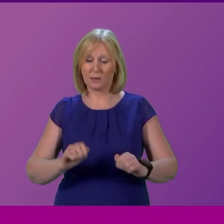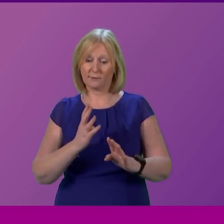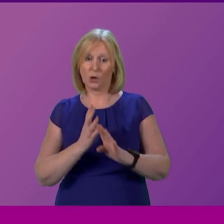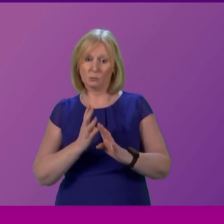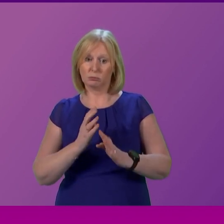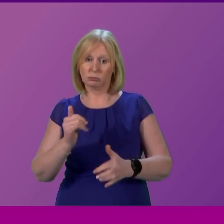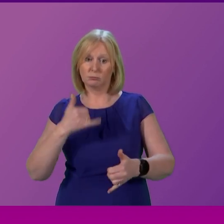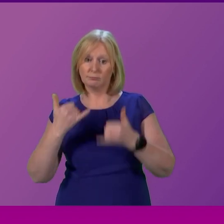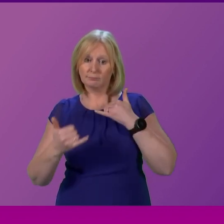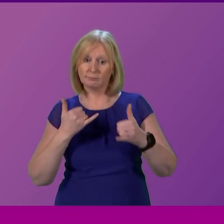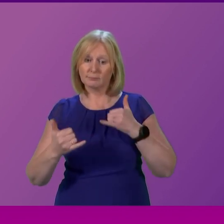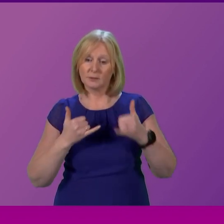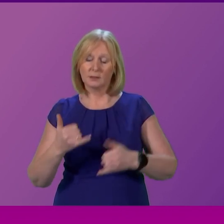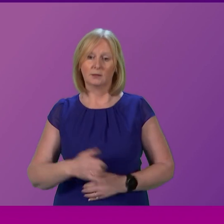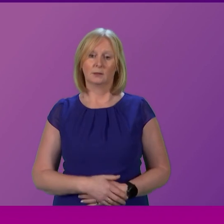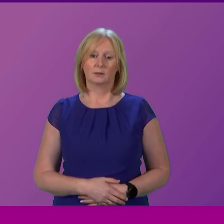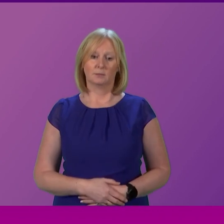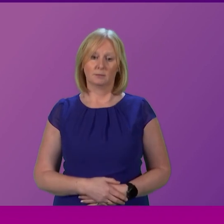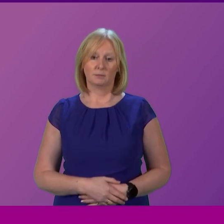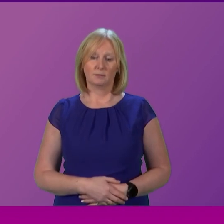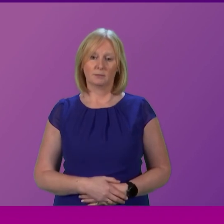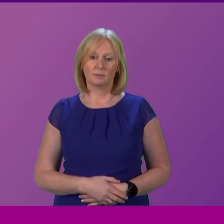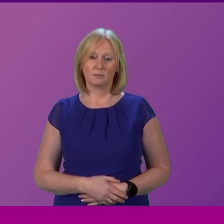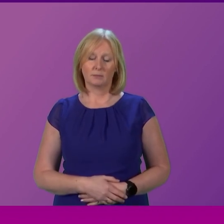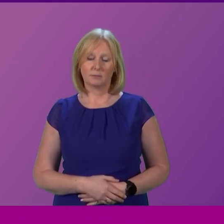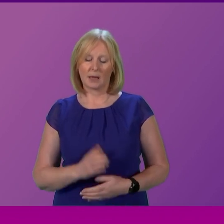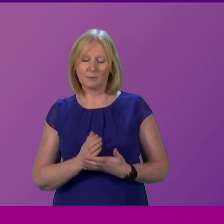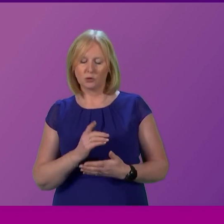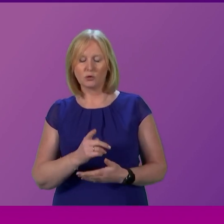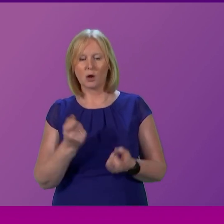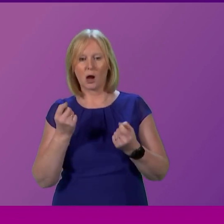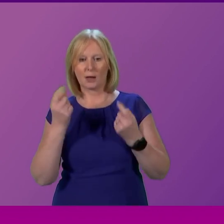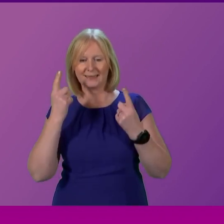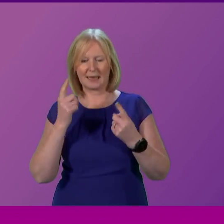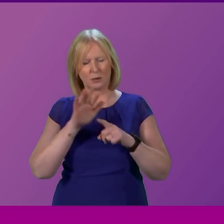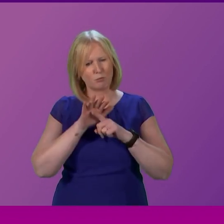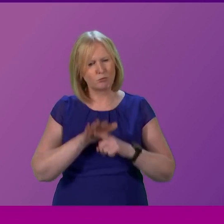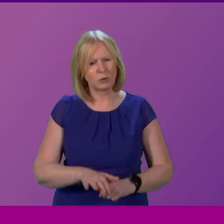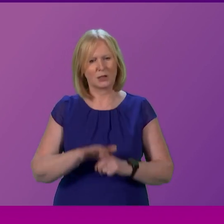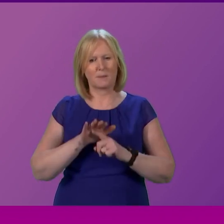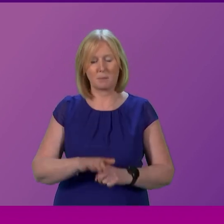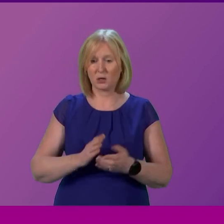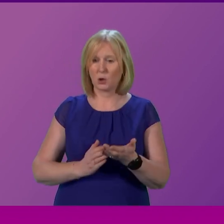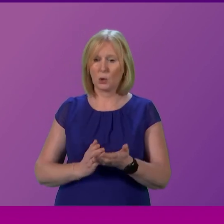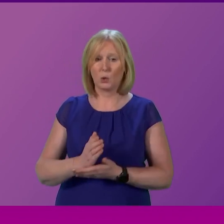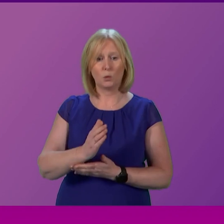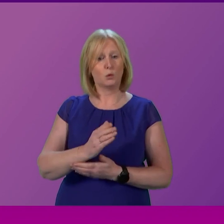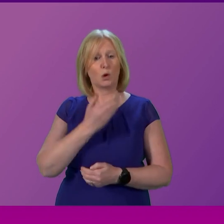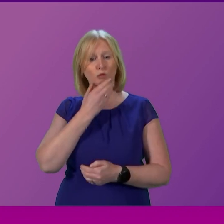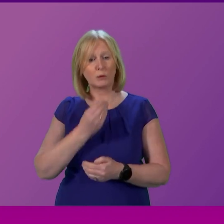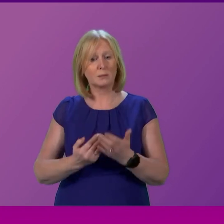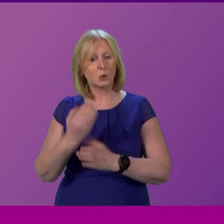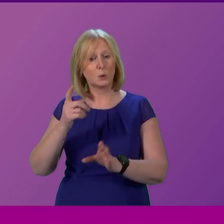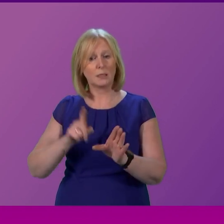I hope Bob Dorris understands and appreciates I think he does the exceptional pressure over the festive period in fact I made